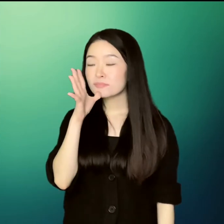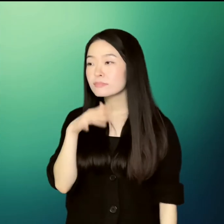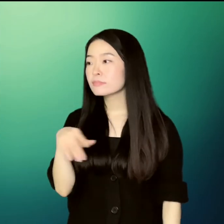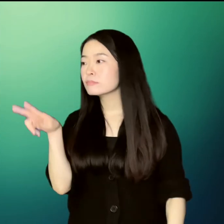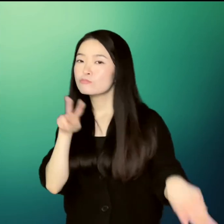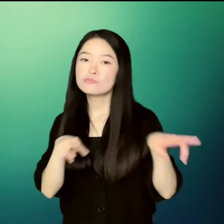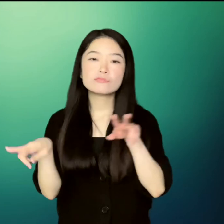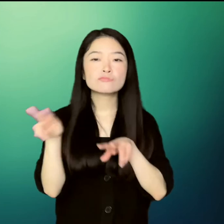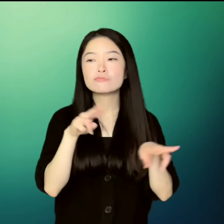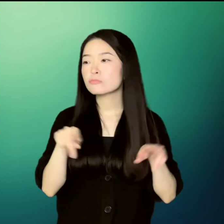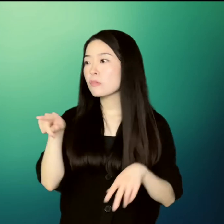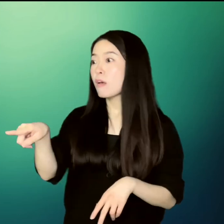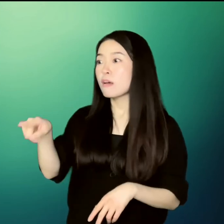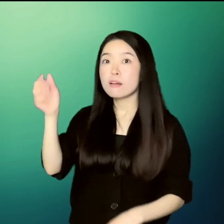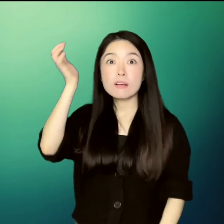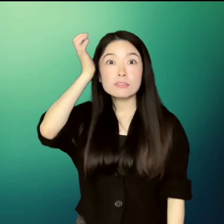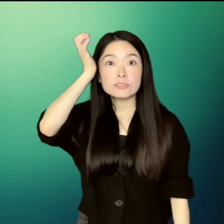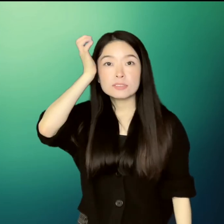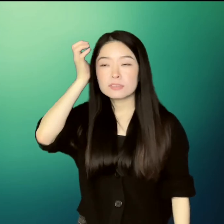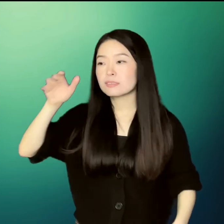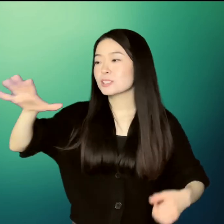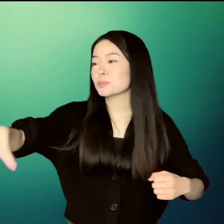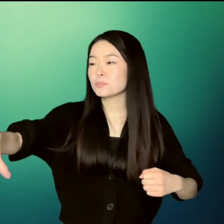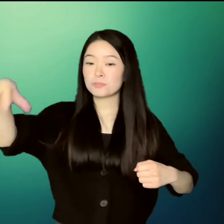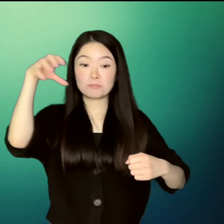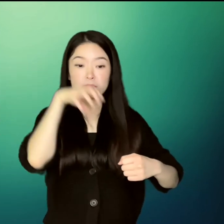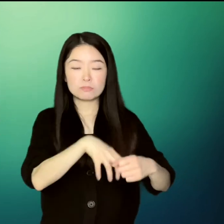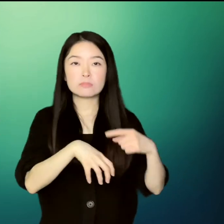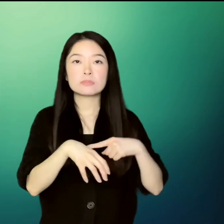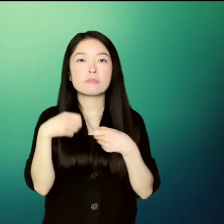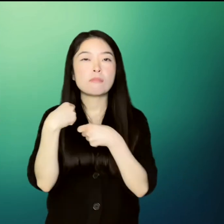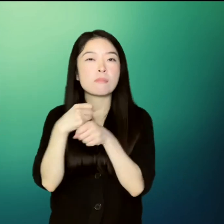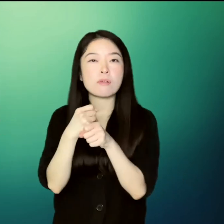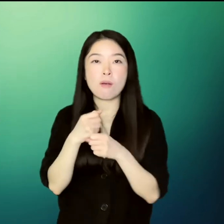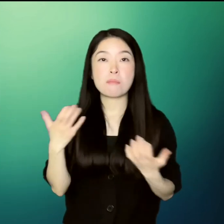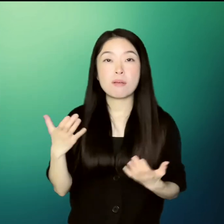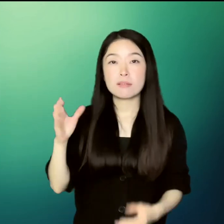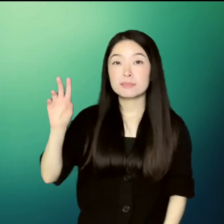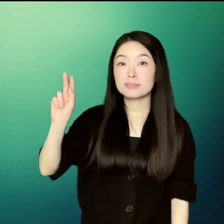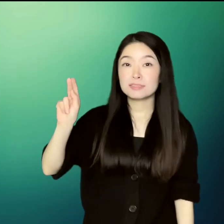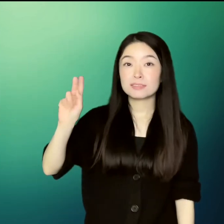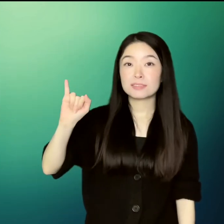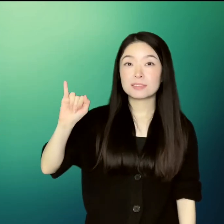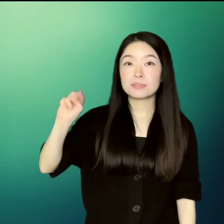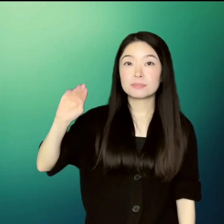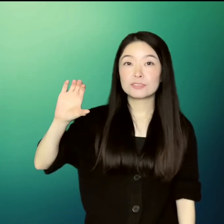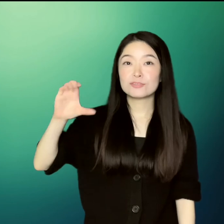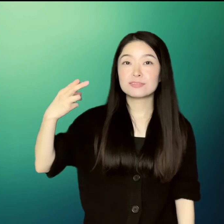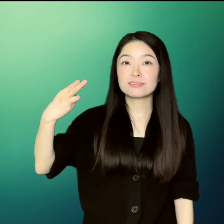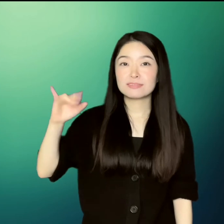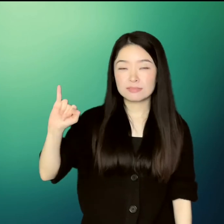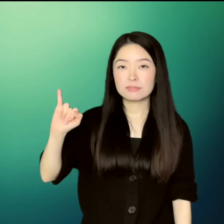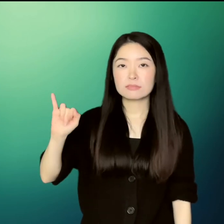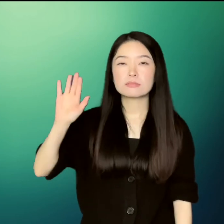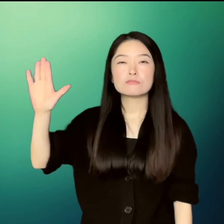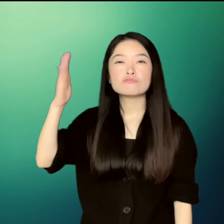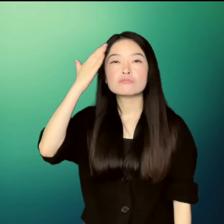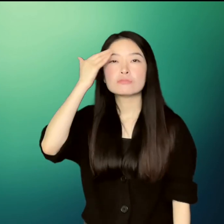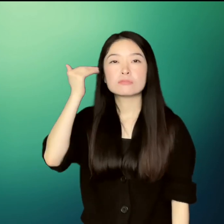Her mother picked up cabbage to make kimchi Korean style spicy pickled cabbage.